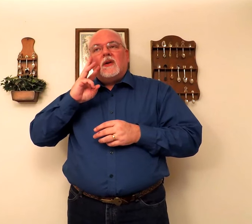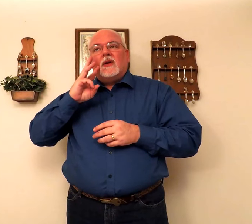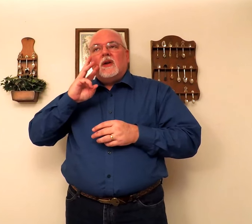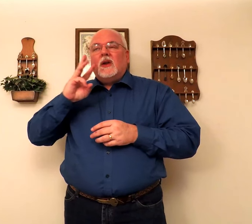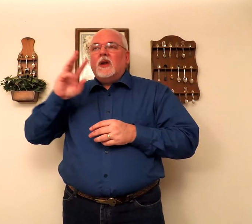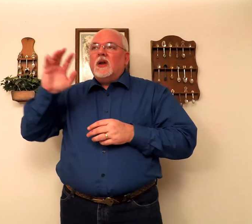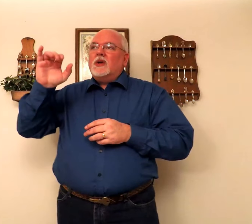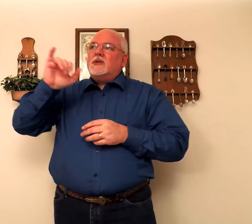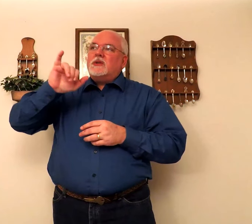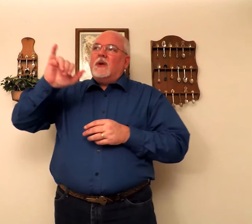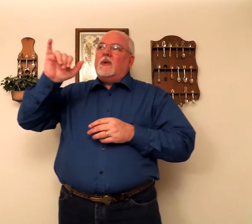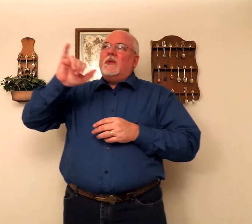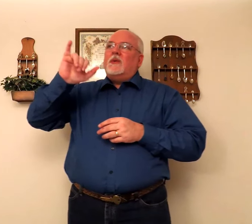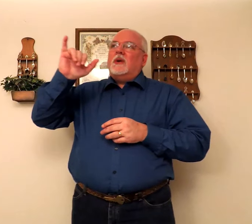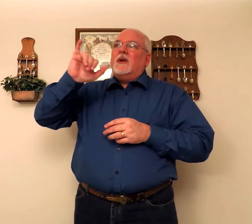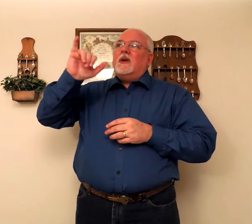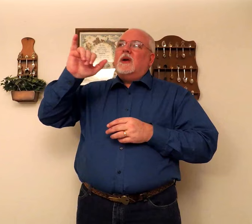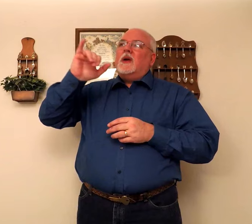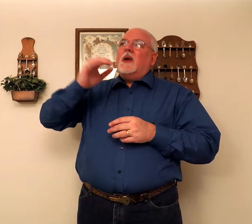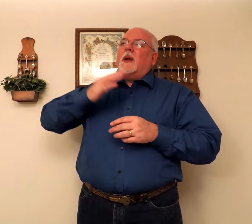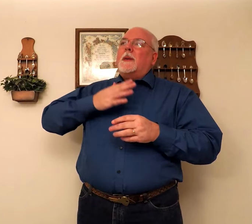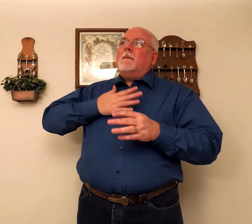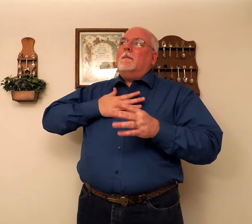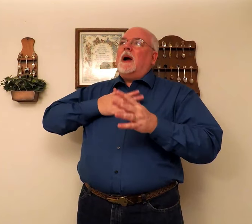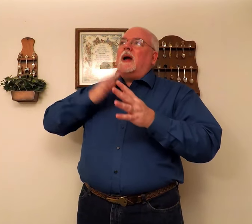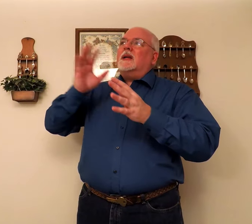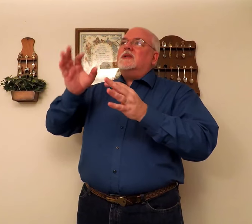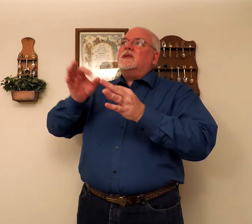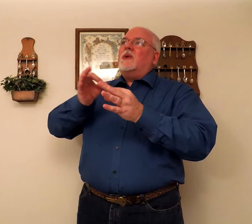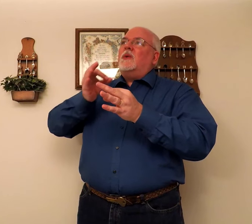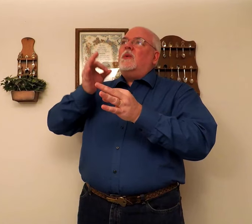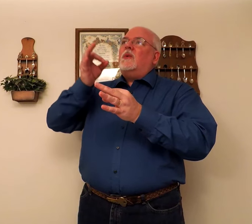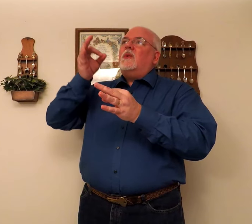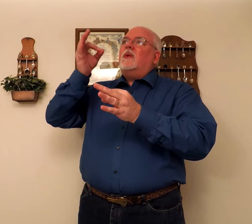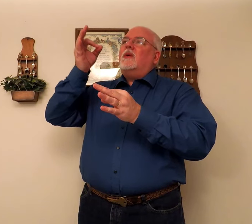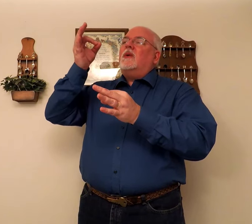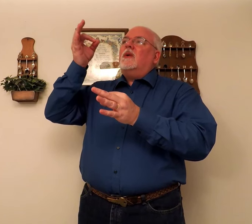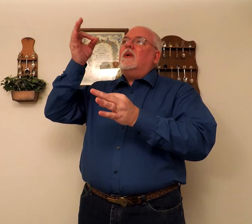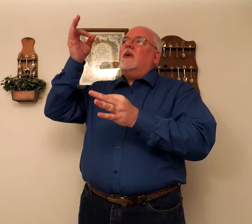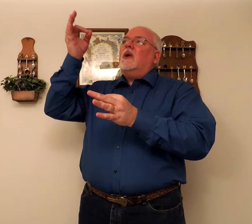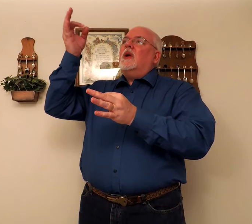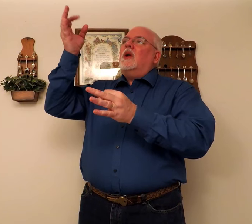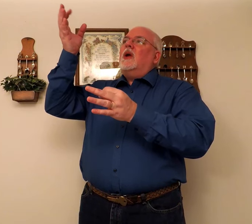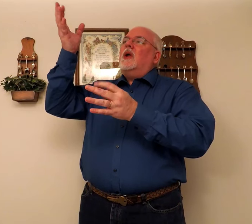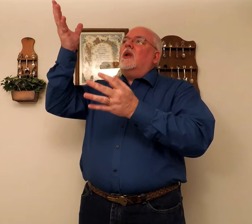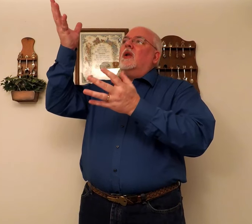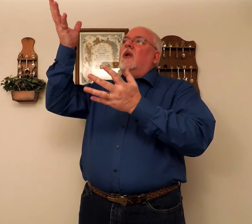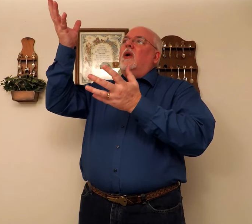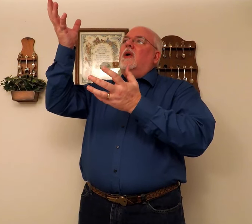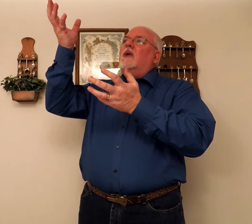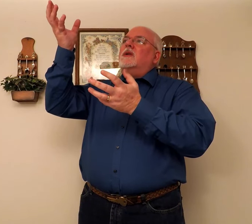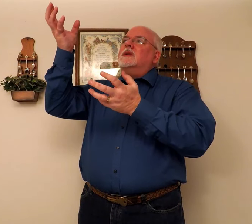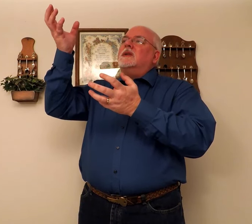so my soul longs